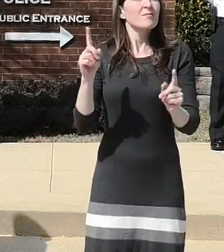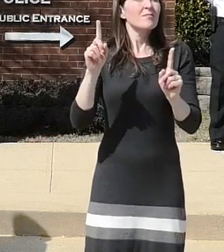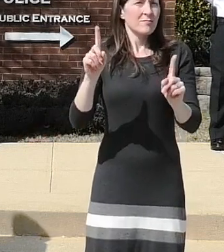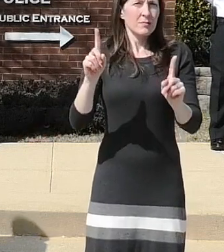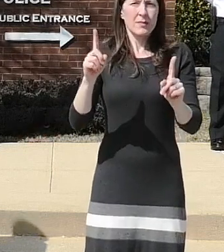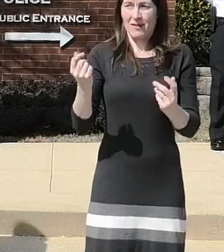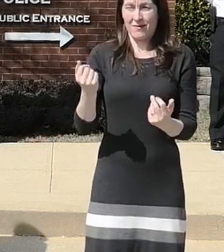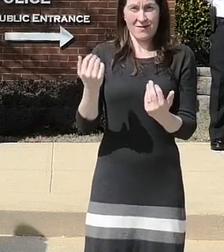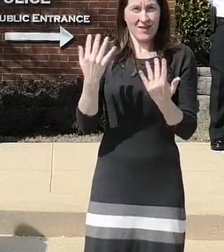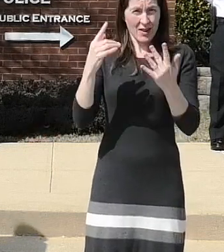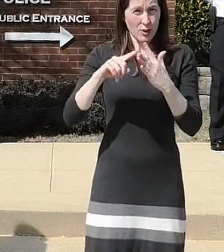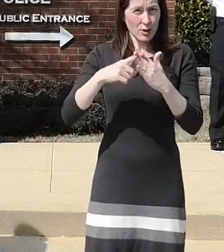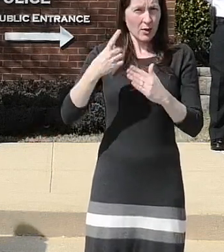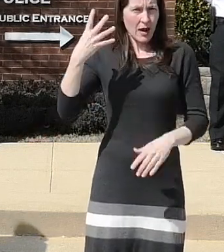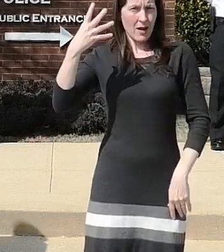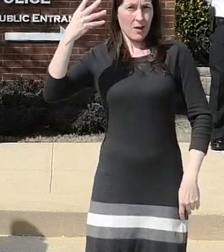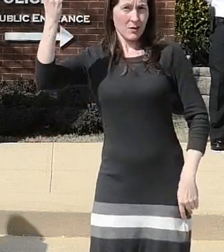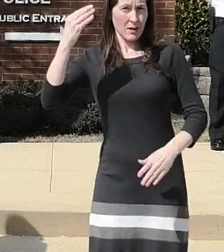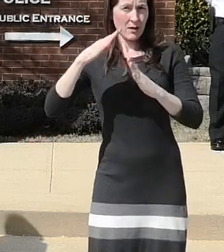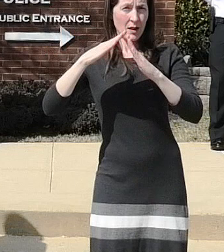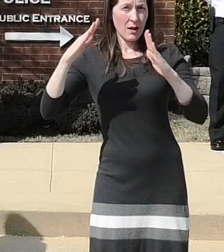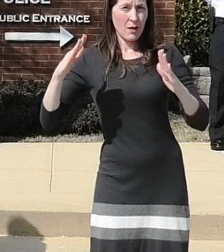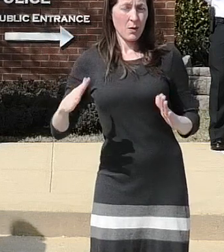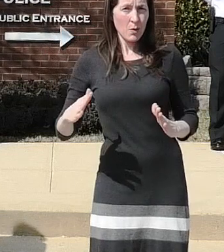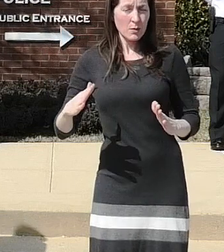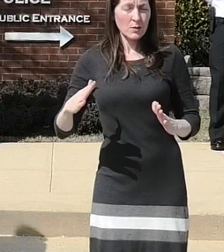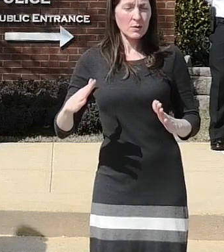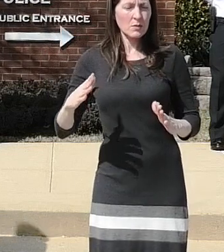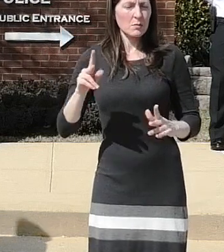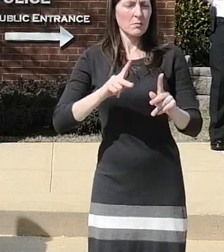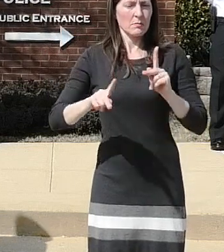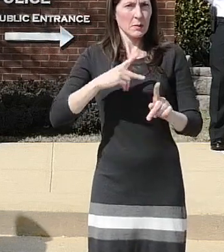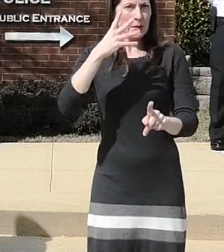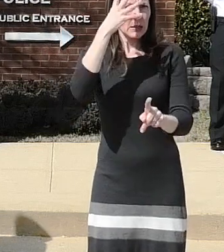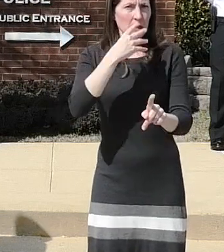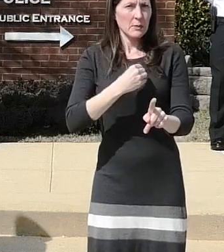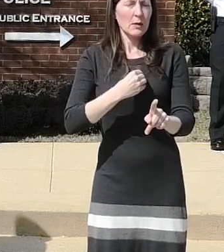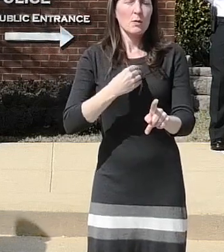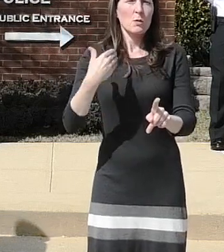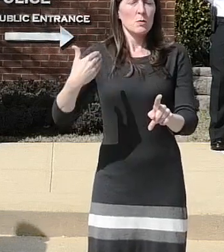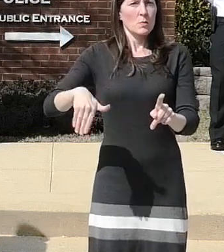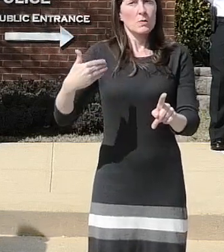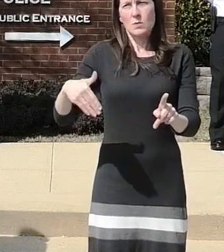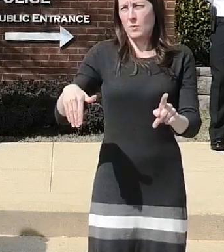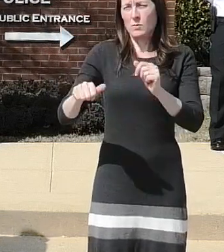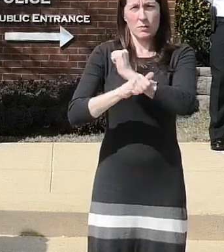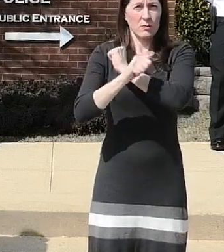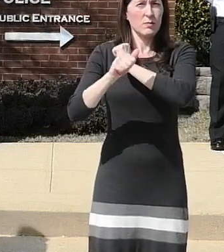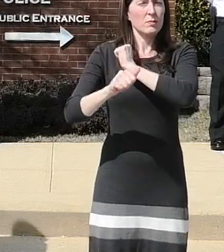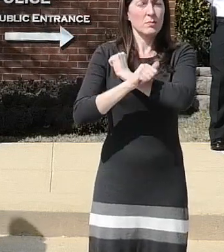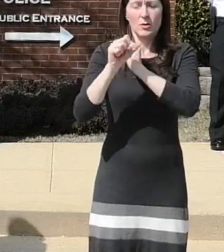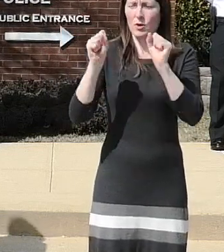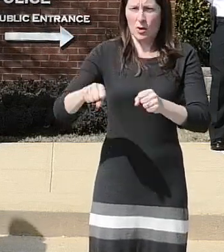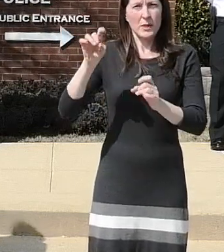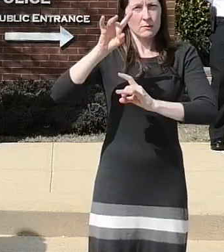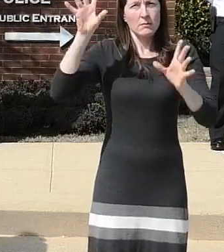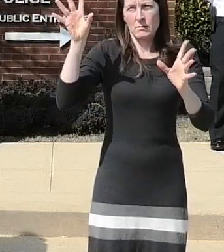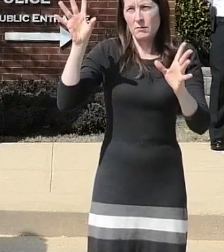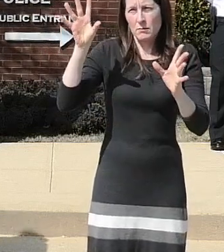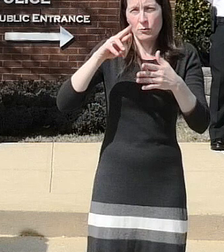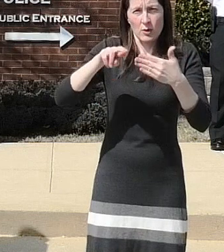of the home while the occupants were sleeping could have set the stage for a catastrophic outcome home fortunately